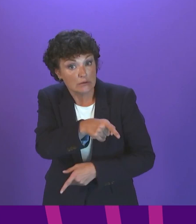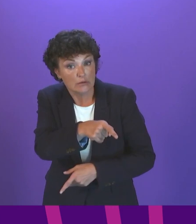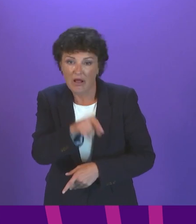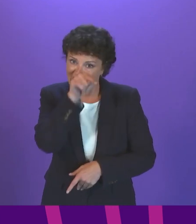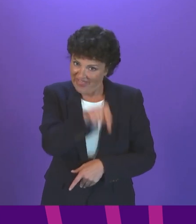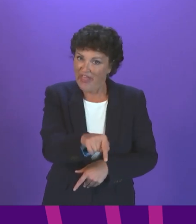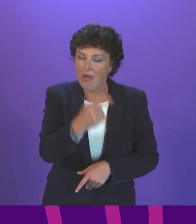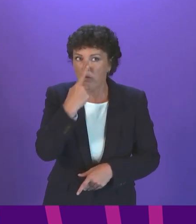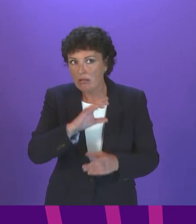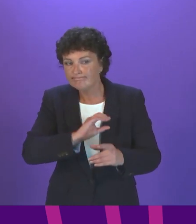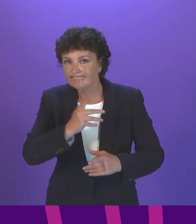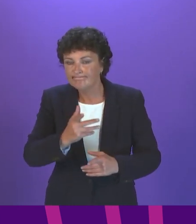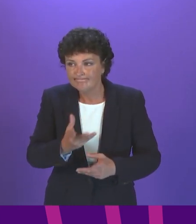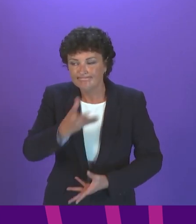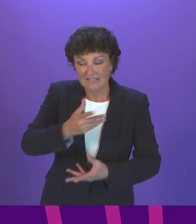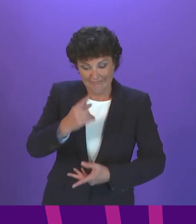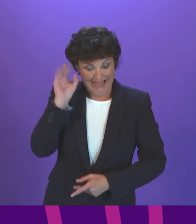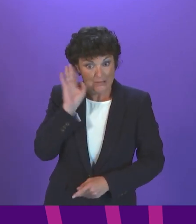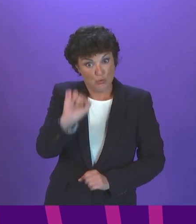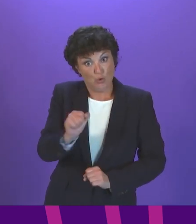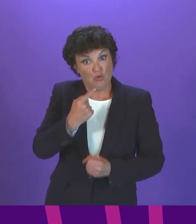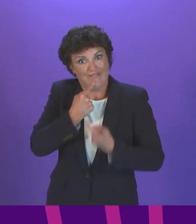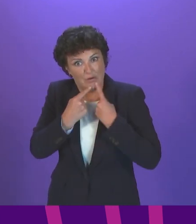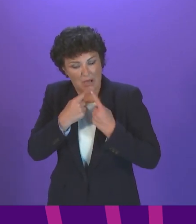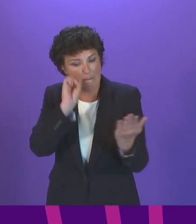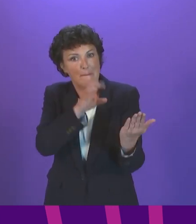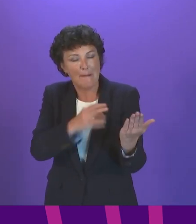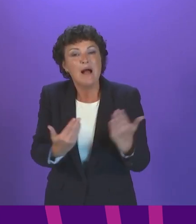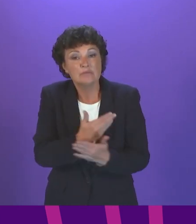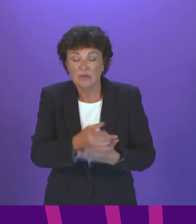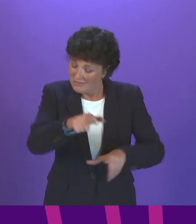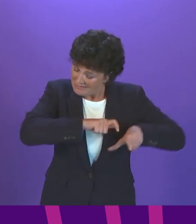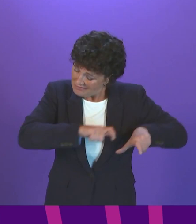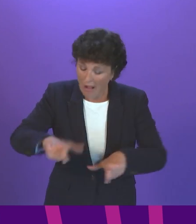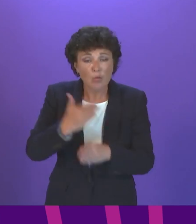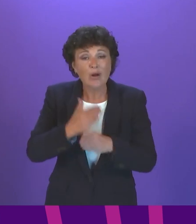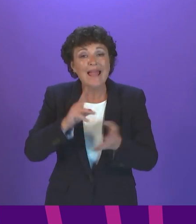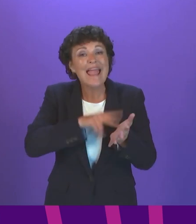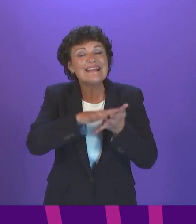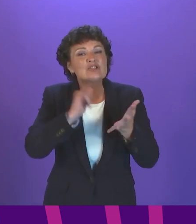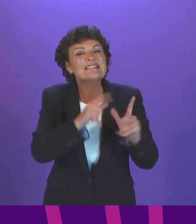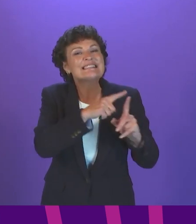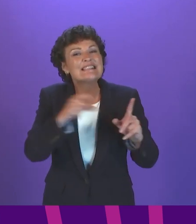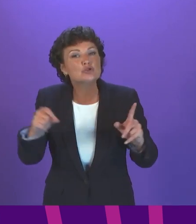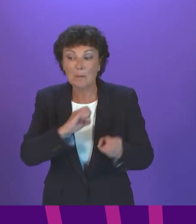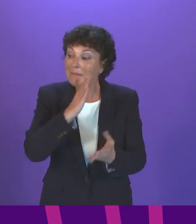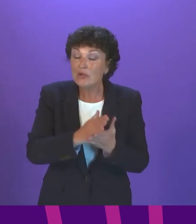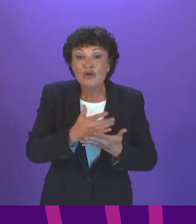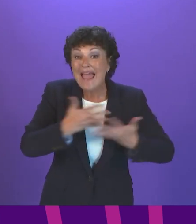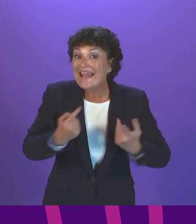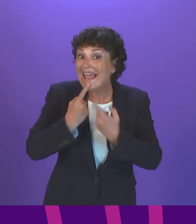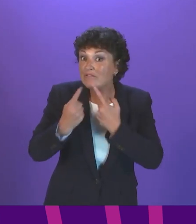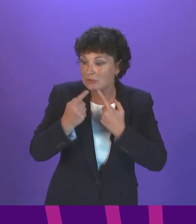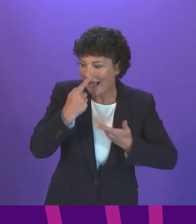account of. We're continuing to work with NHS Digital to establish data sharing arrangements within the common travel